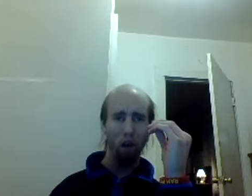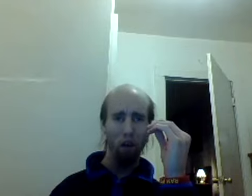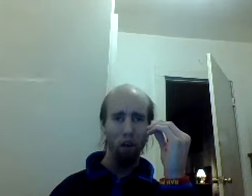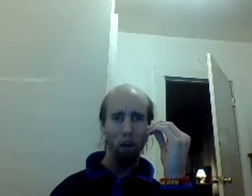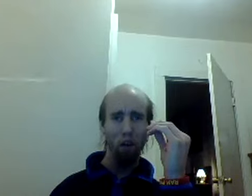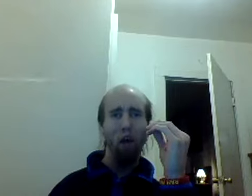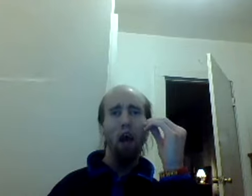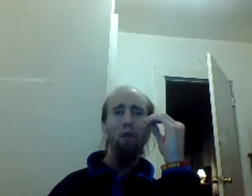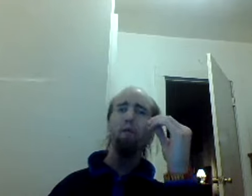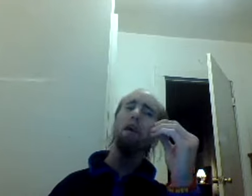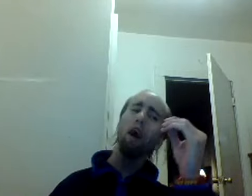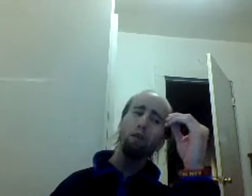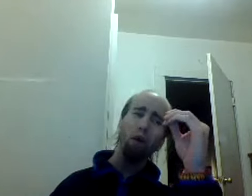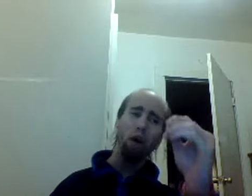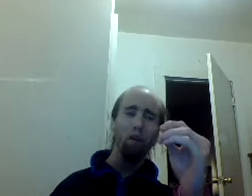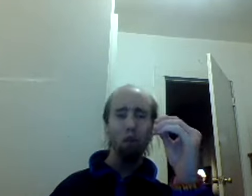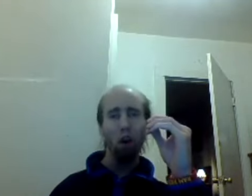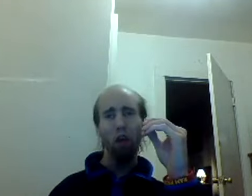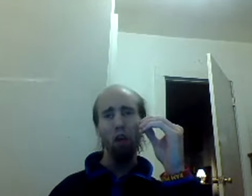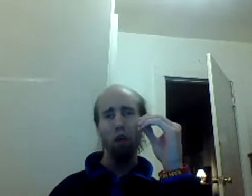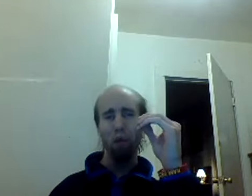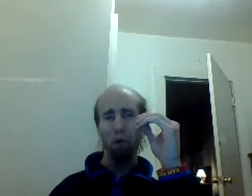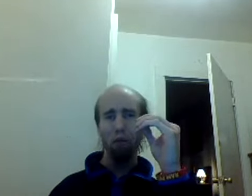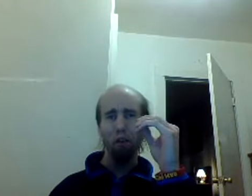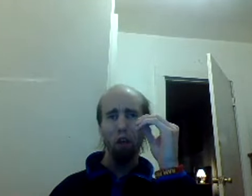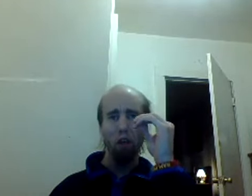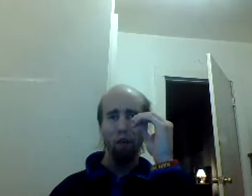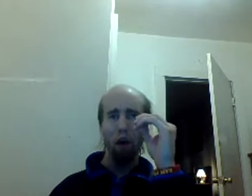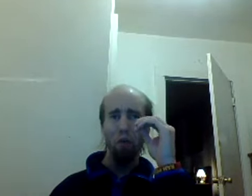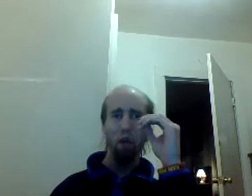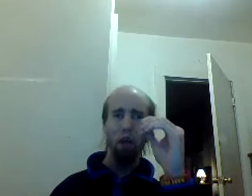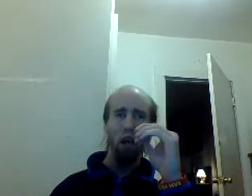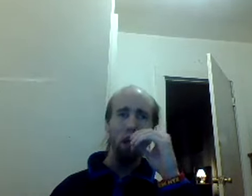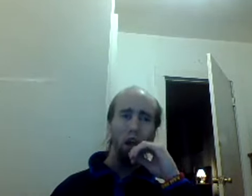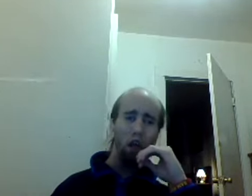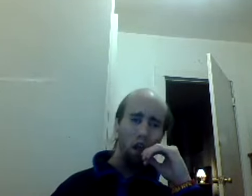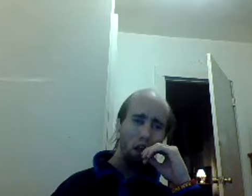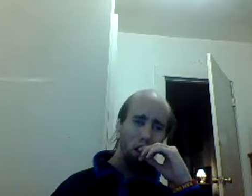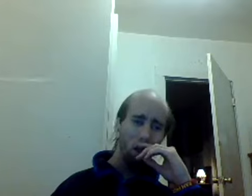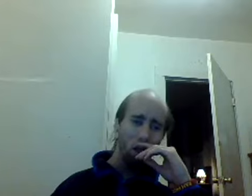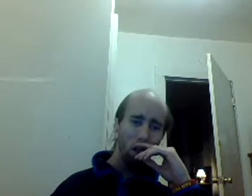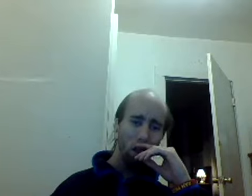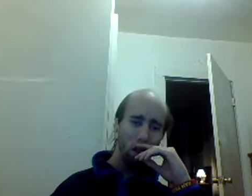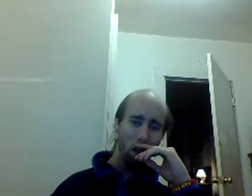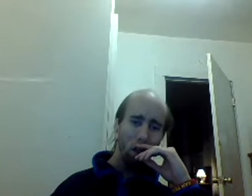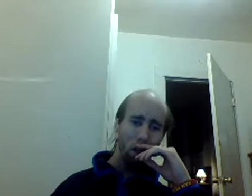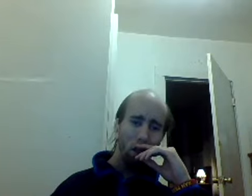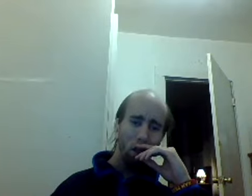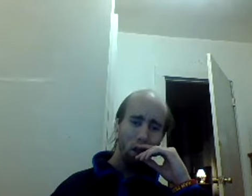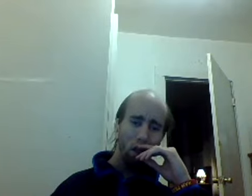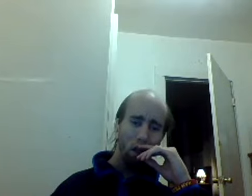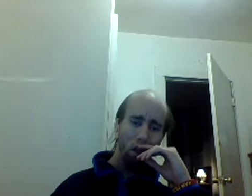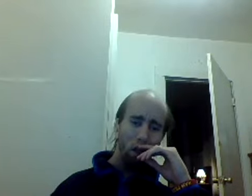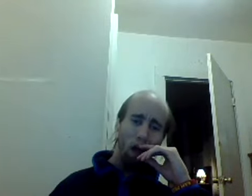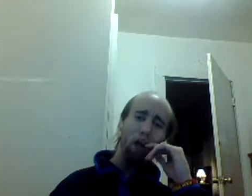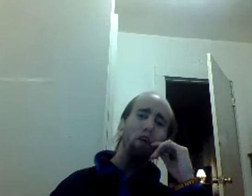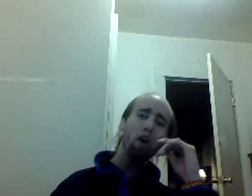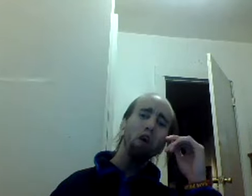around and realize why you started doing music in the very beginning until